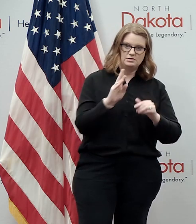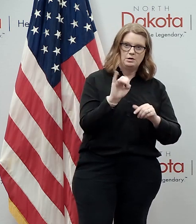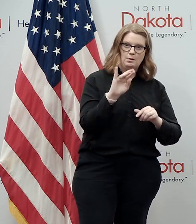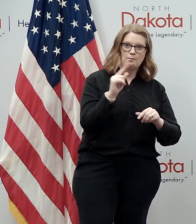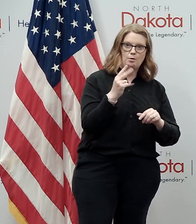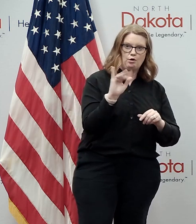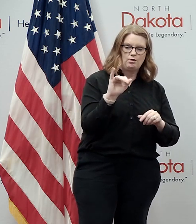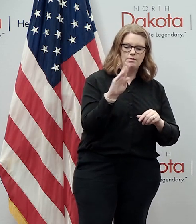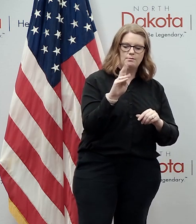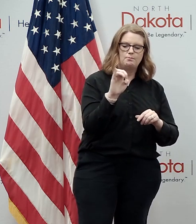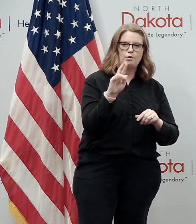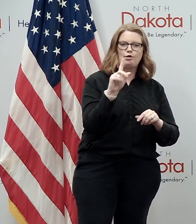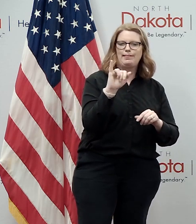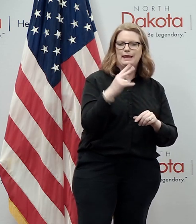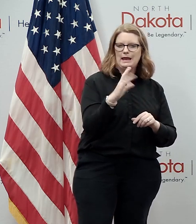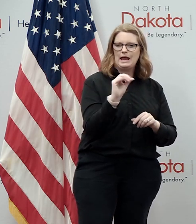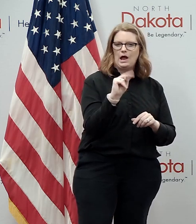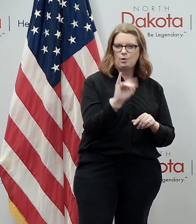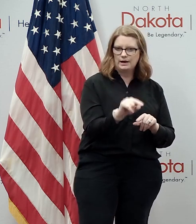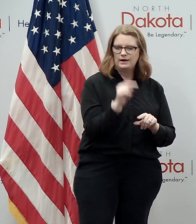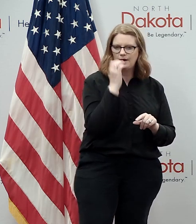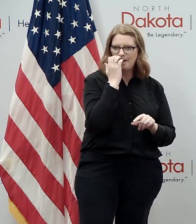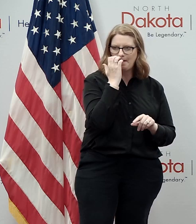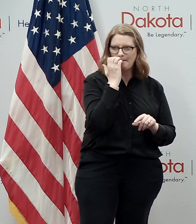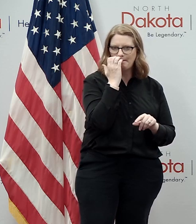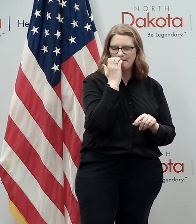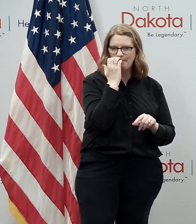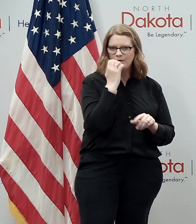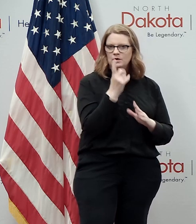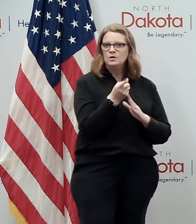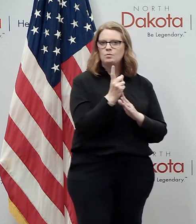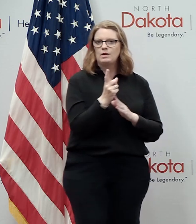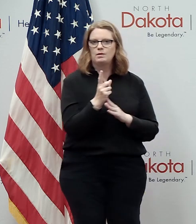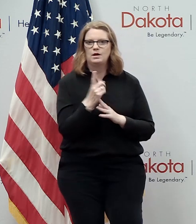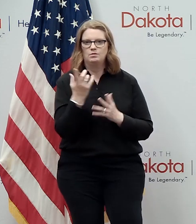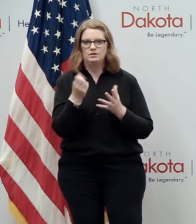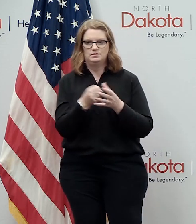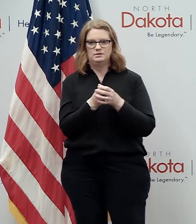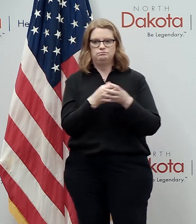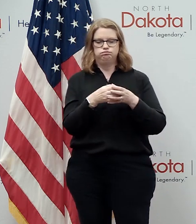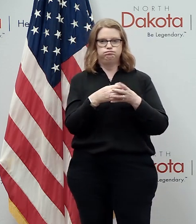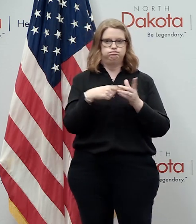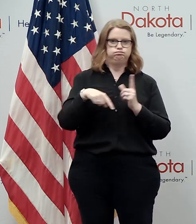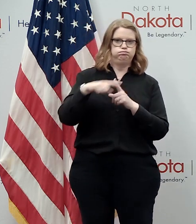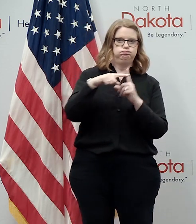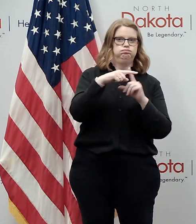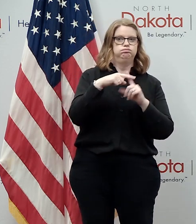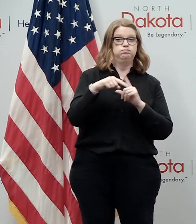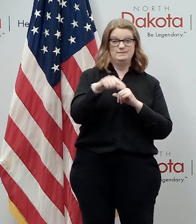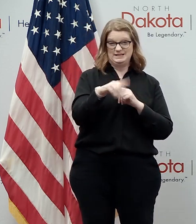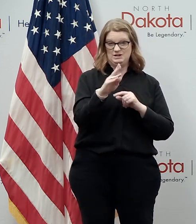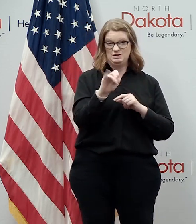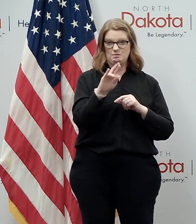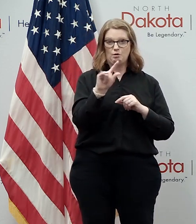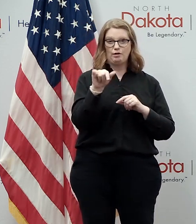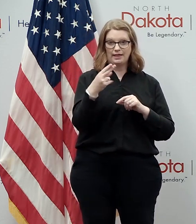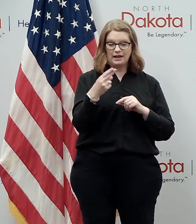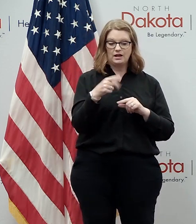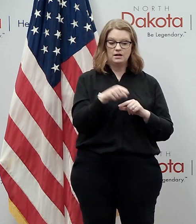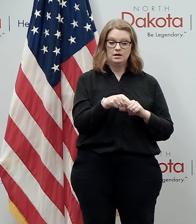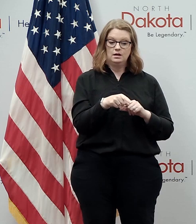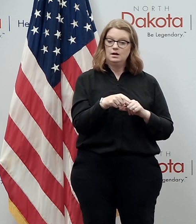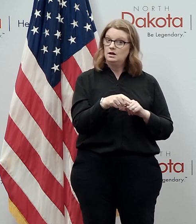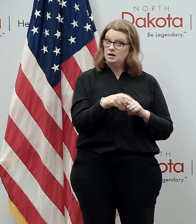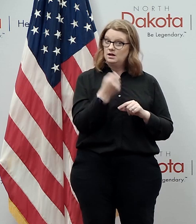it's a very positive thing again because we know right away that one of the outbreaks we had early on was here in burley uh that could have could have gotten